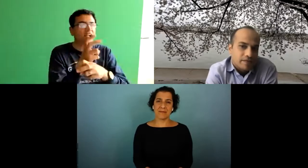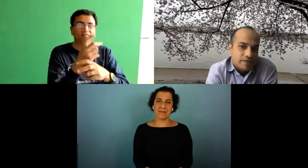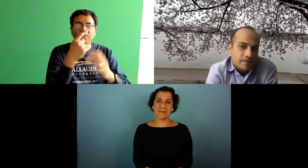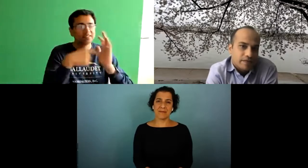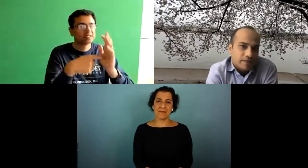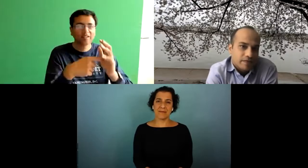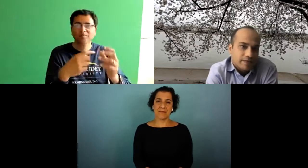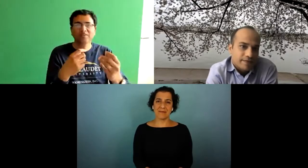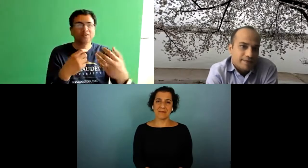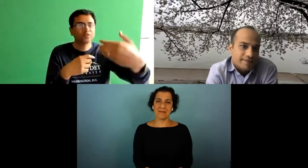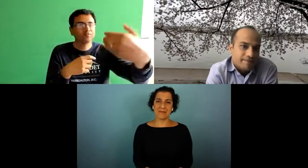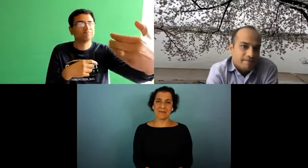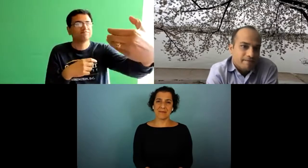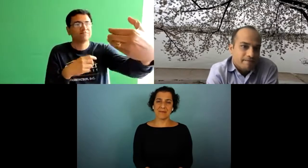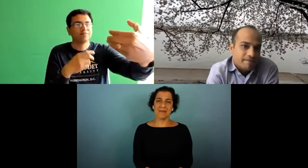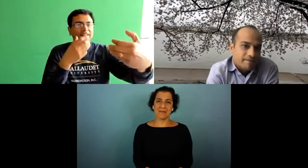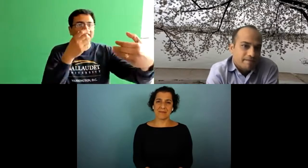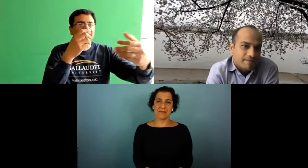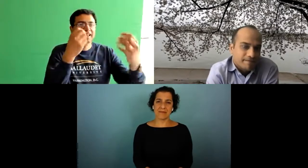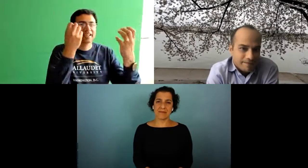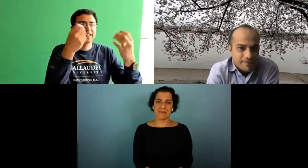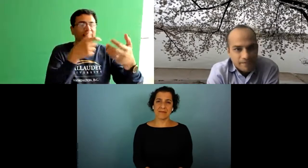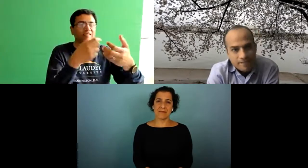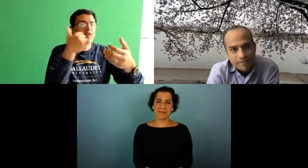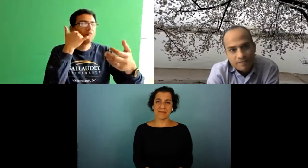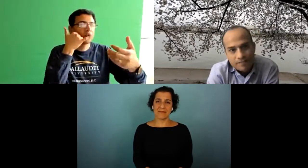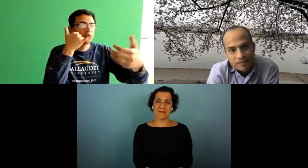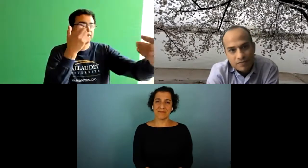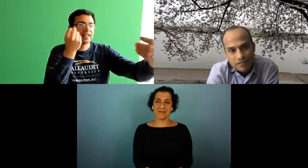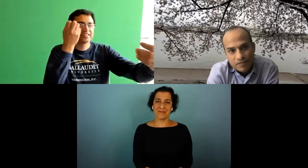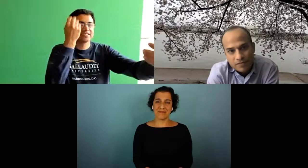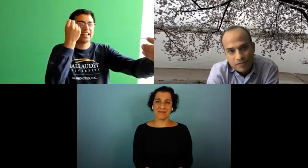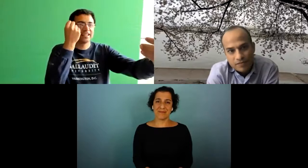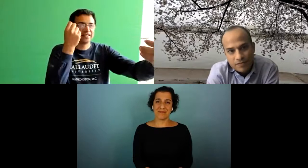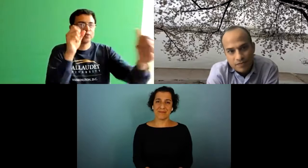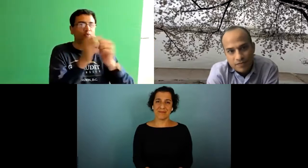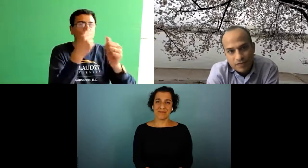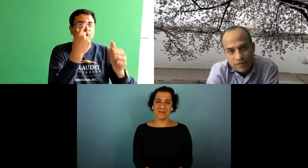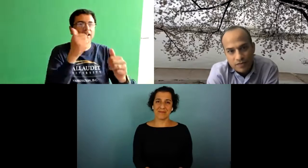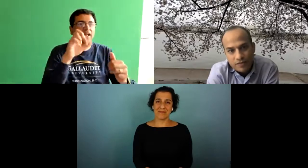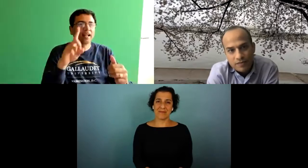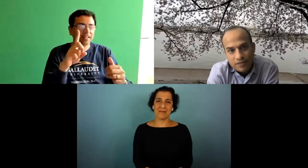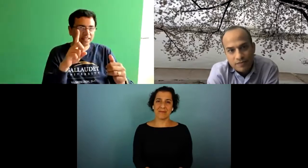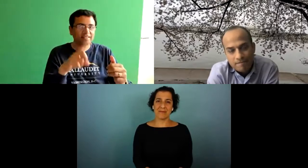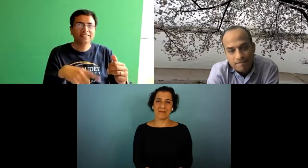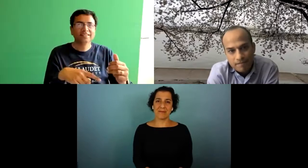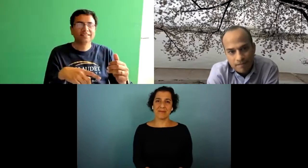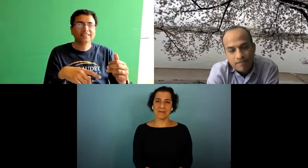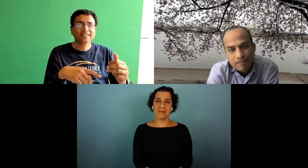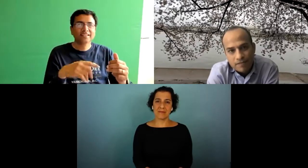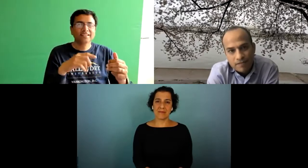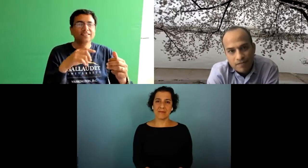i think that that's really hard though so like for example if you're holding a mobile device and signing